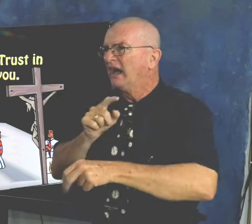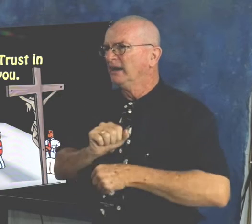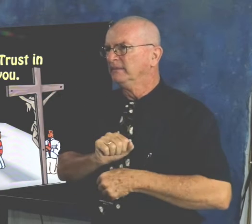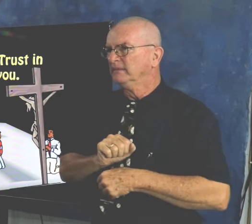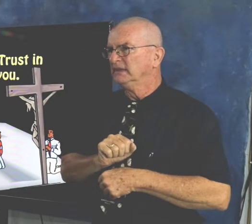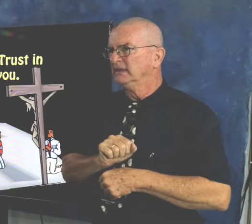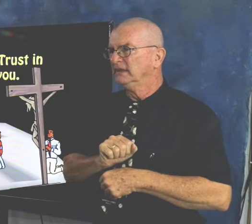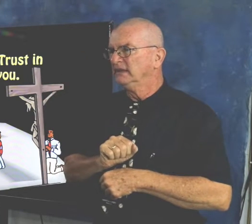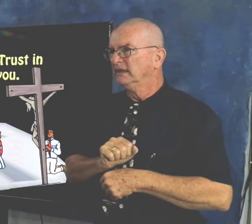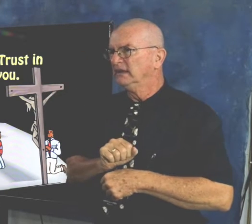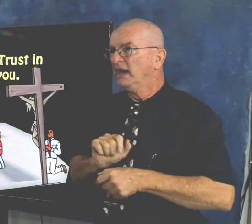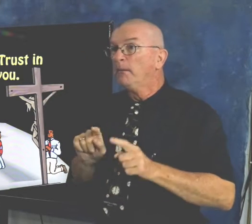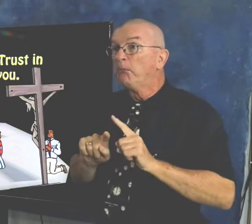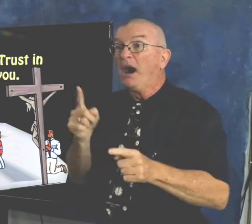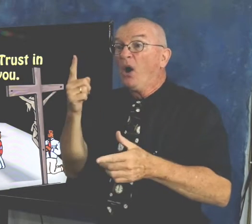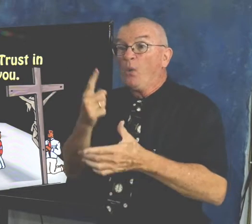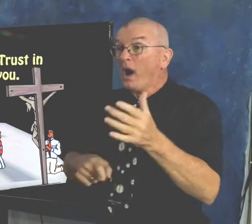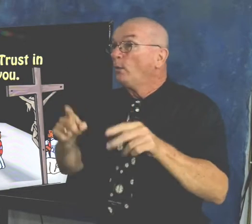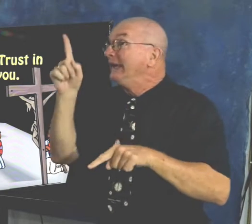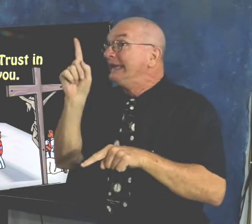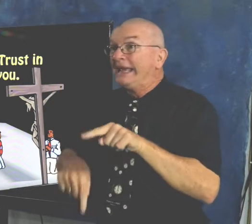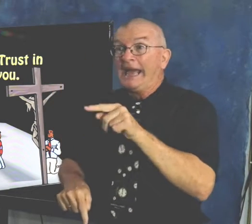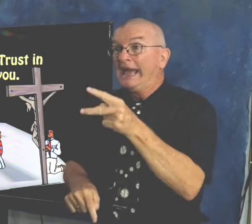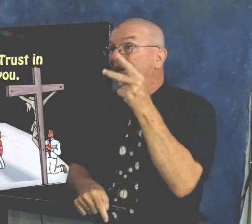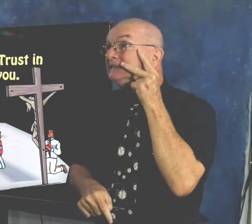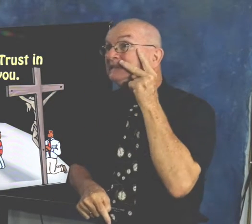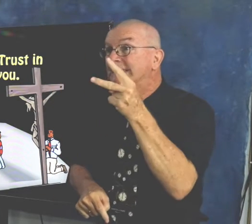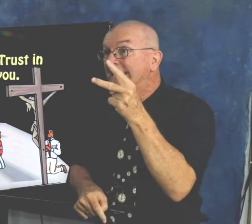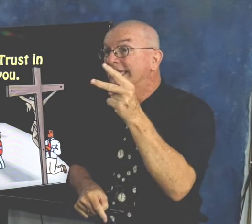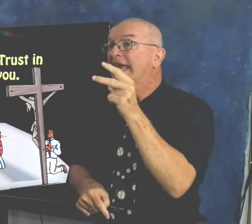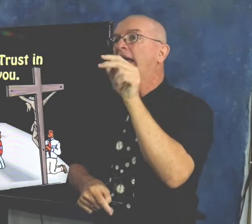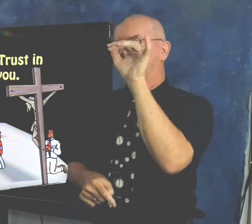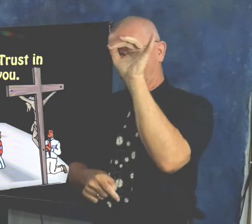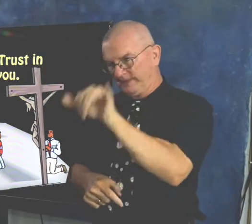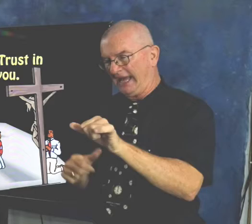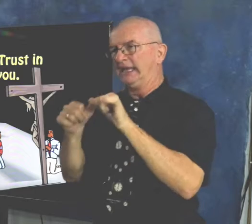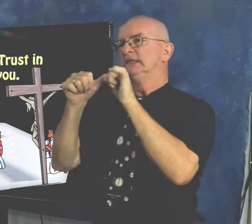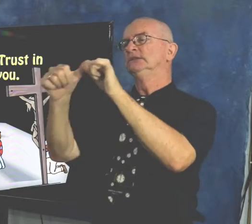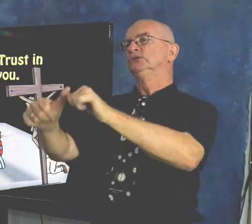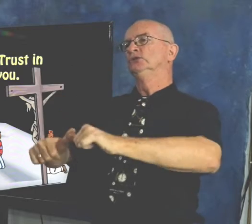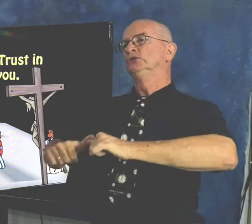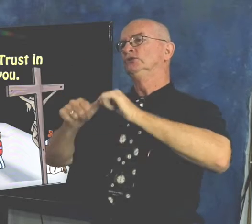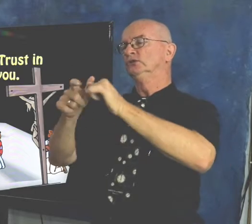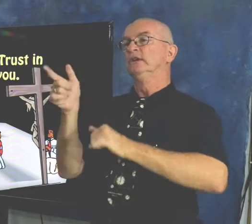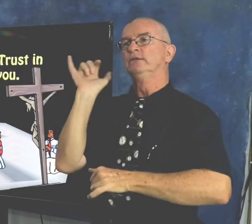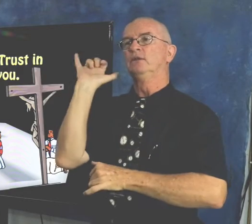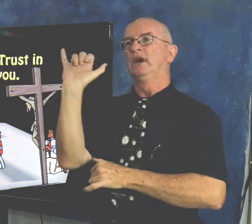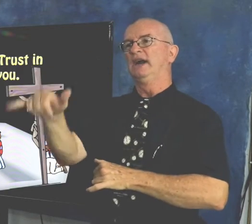is here for a short time. But, what we cannot see, that stays forever.